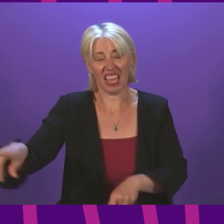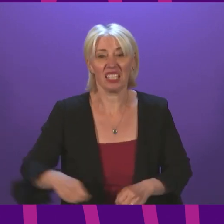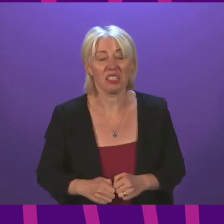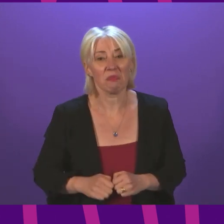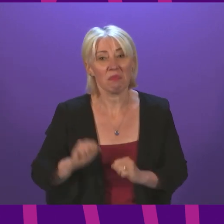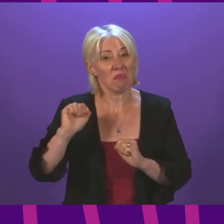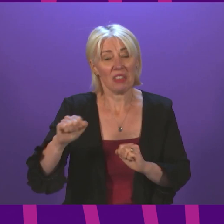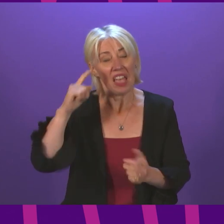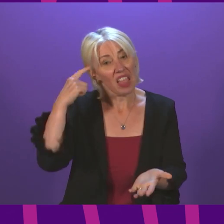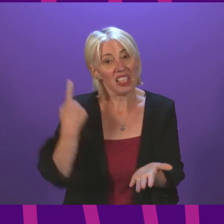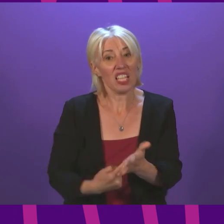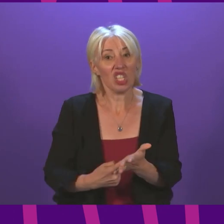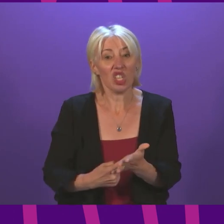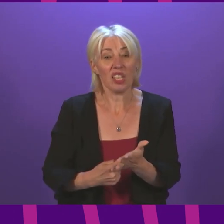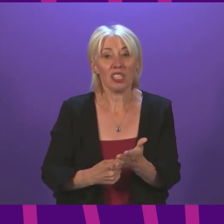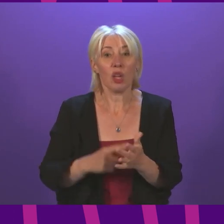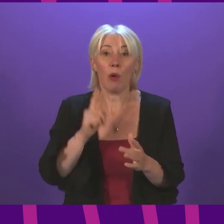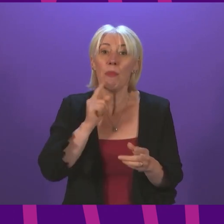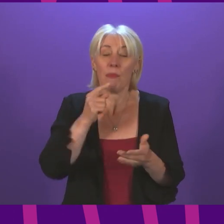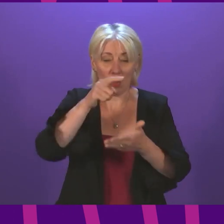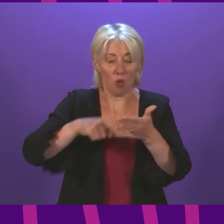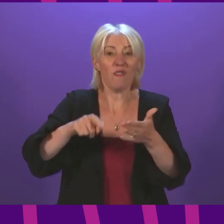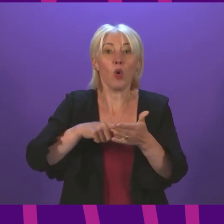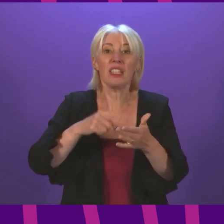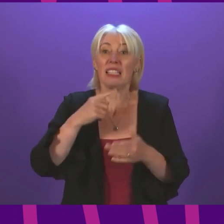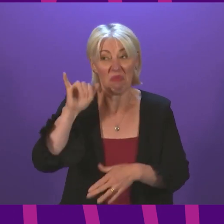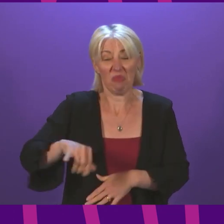decisions will correctly be seen by the electorate as cruel.